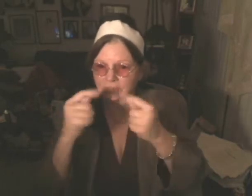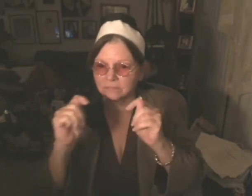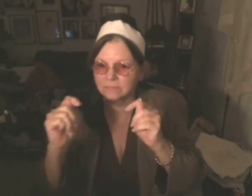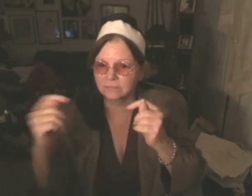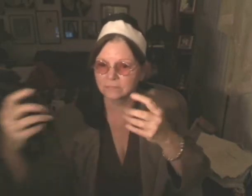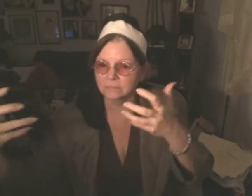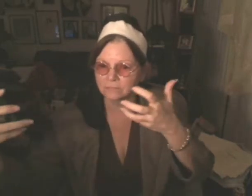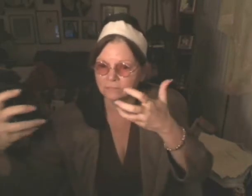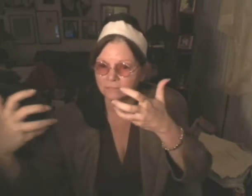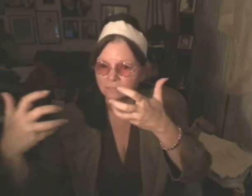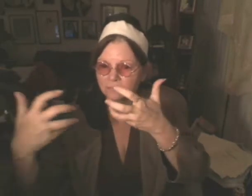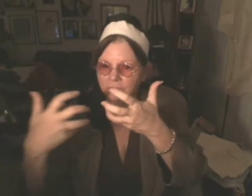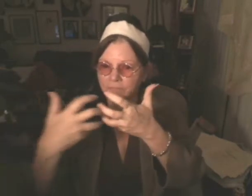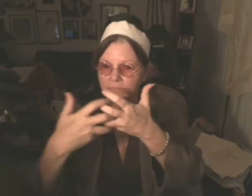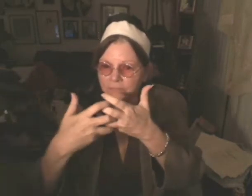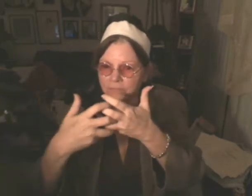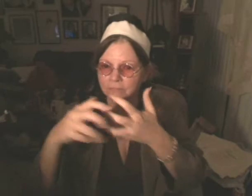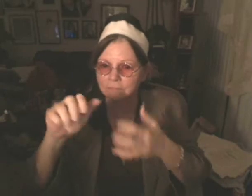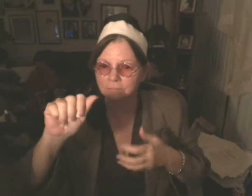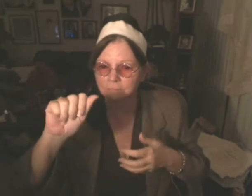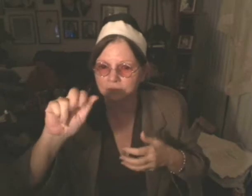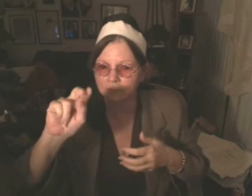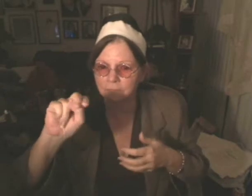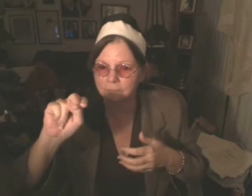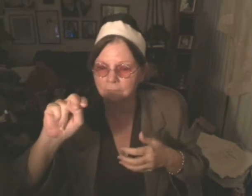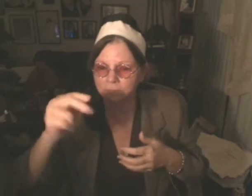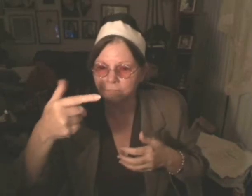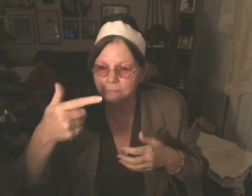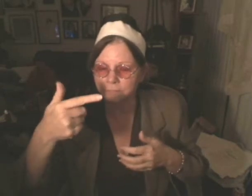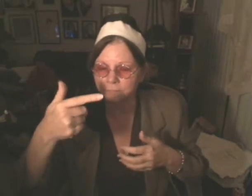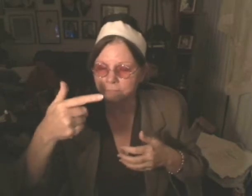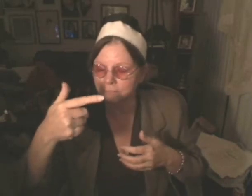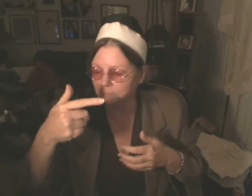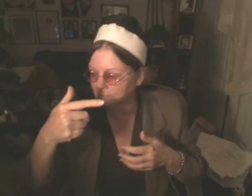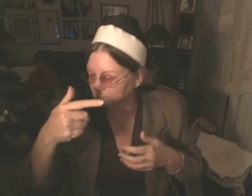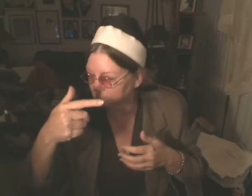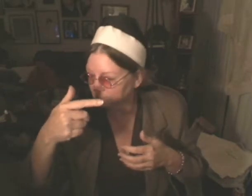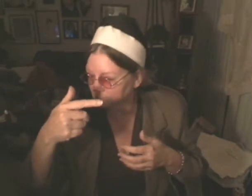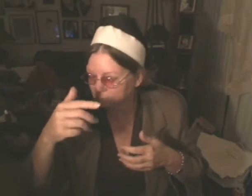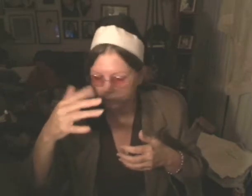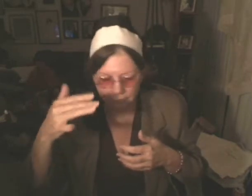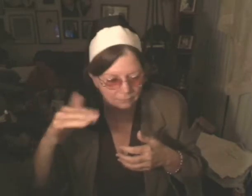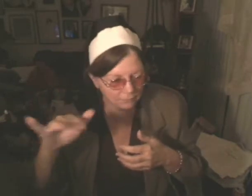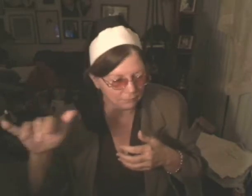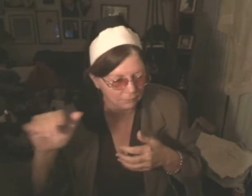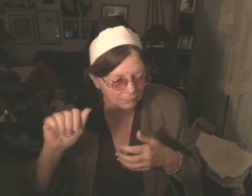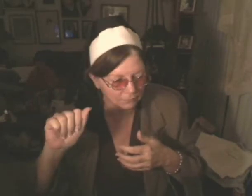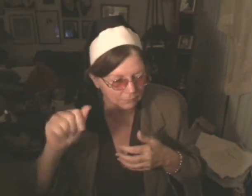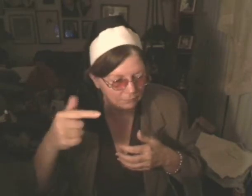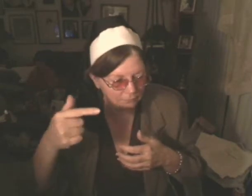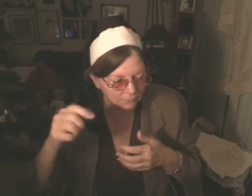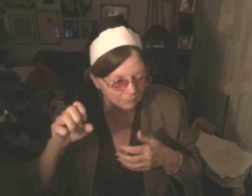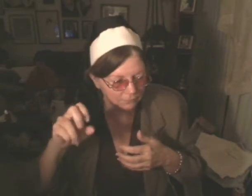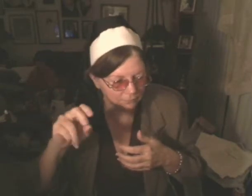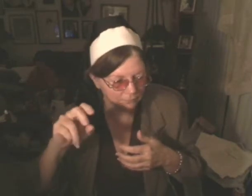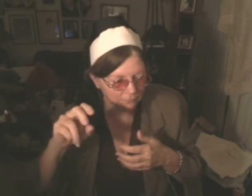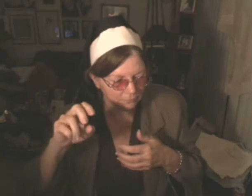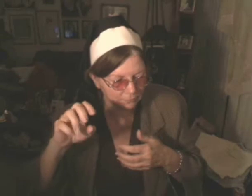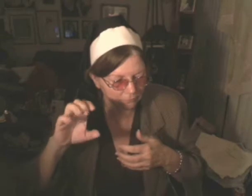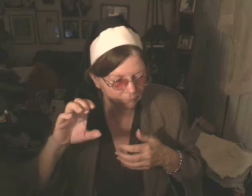family? But first, a house full of rotting bodies down in Ohio, a neighborhood. Shocked to hear cops say a serial killer